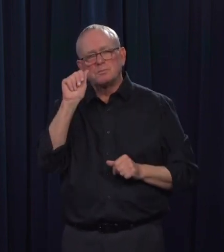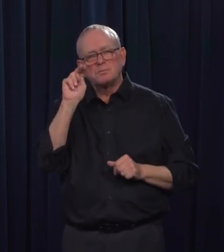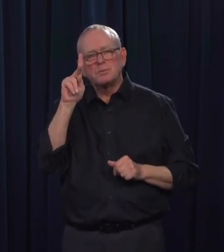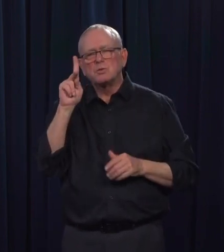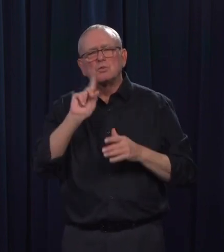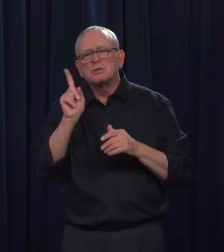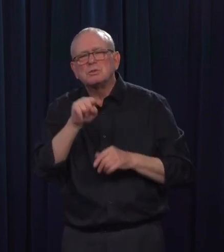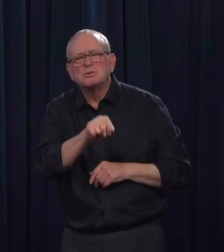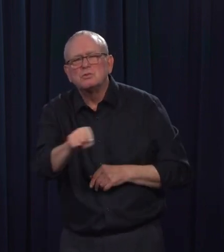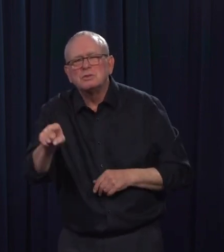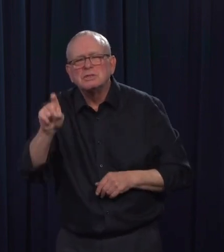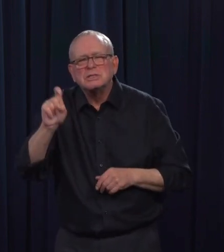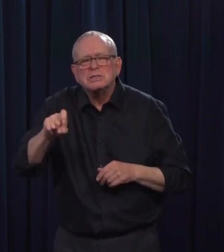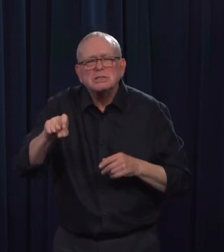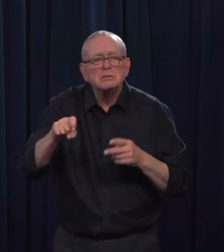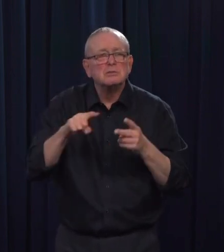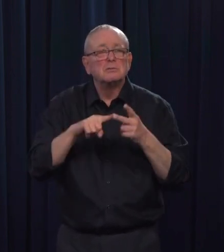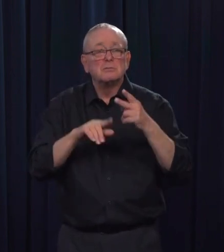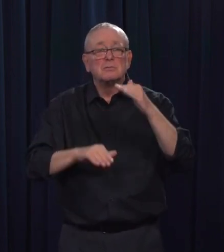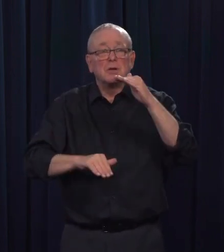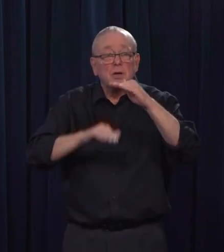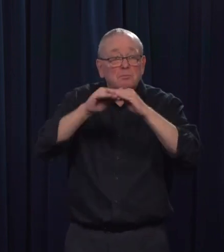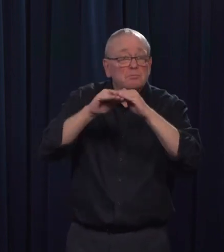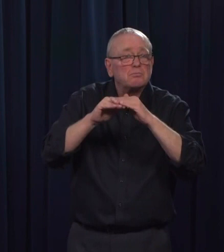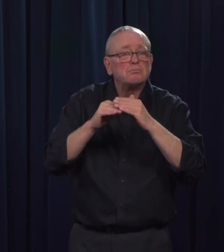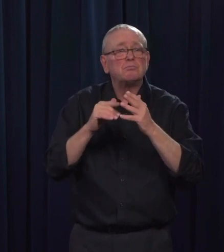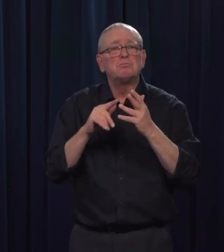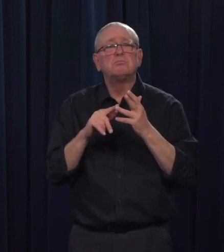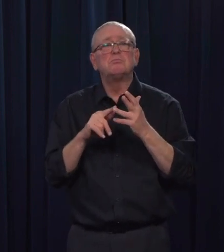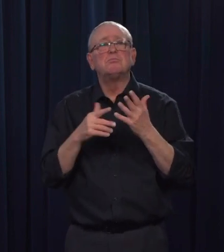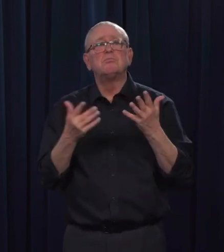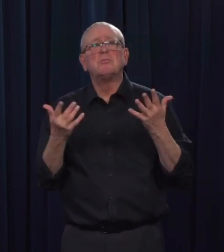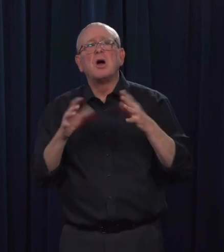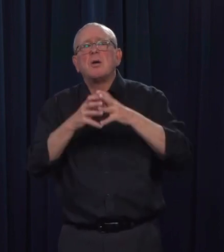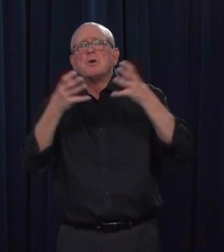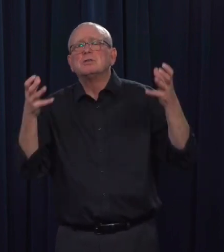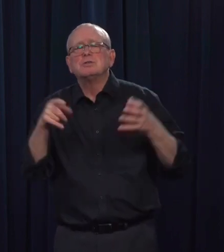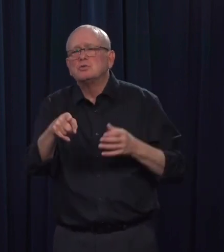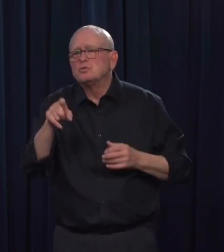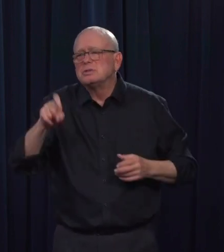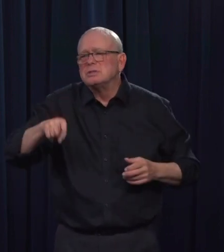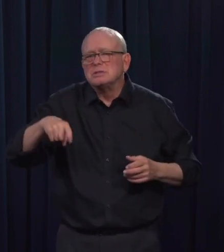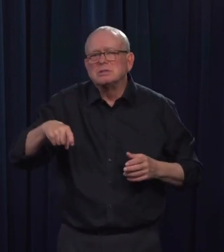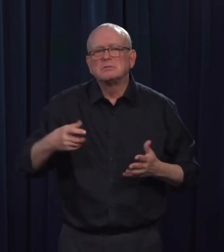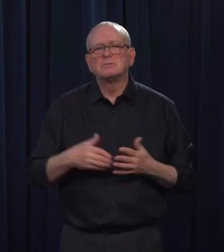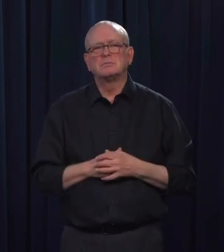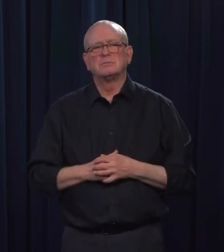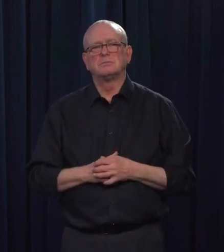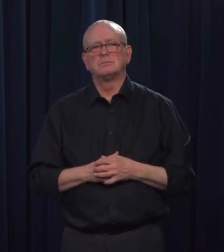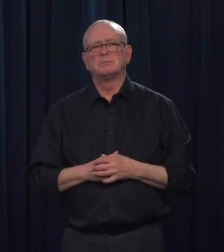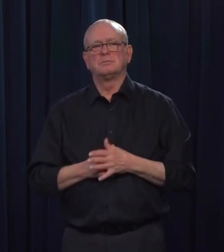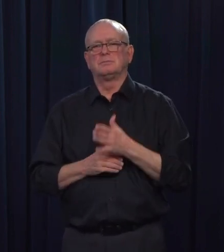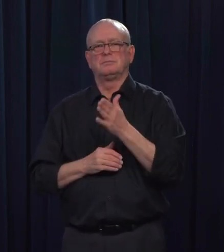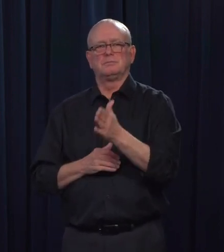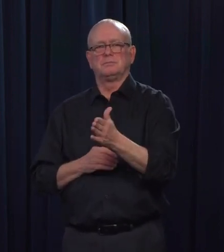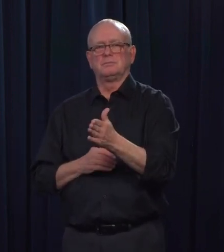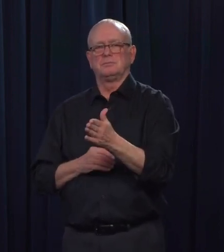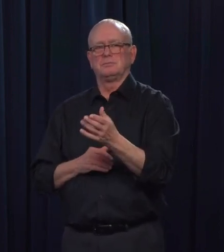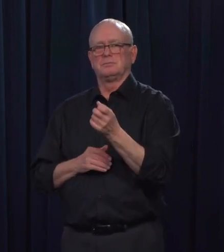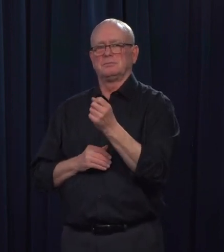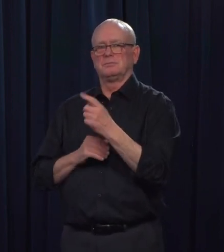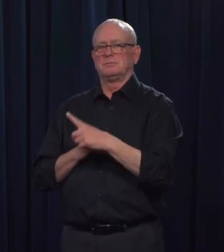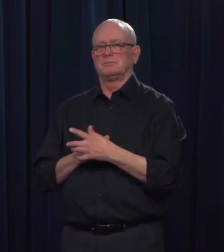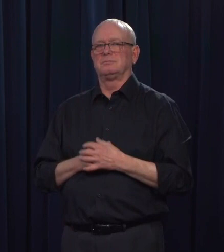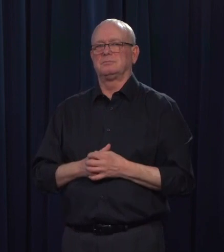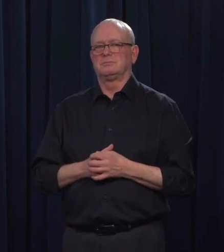additional financial resources? And I think I saw in the OICs, there's an extra $74 million for ag? Out of